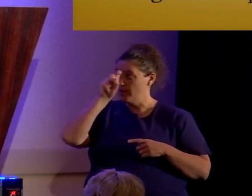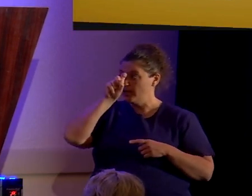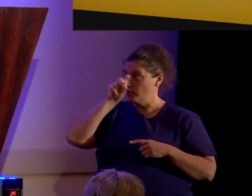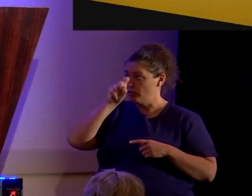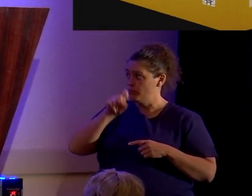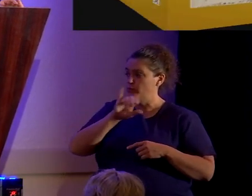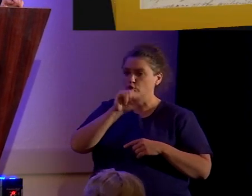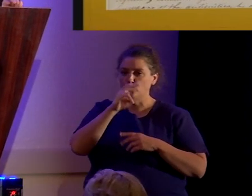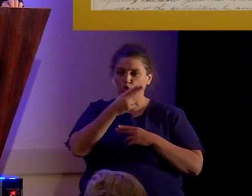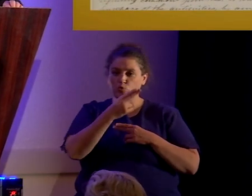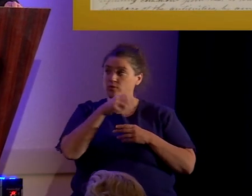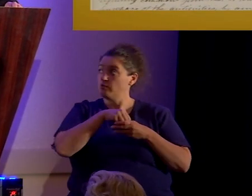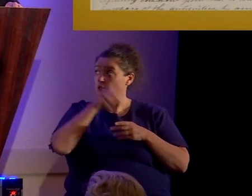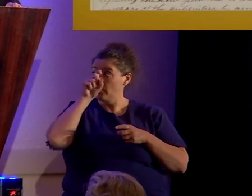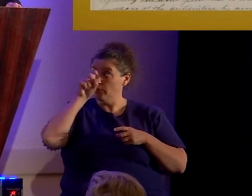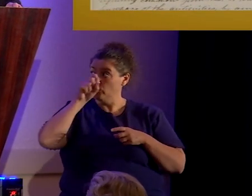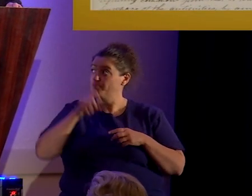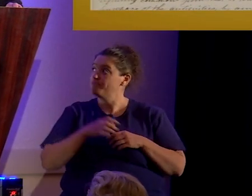Convenient.